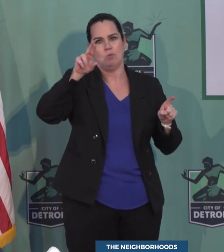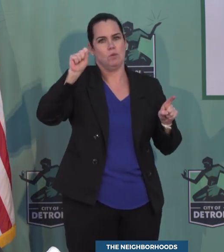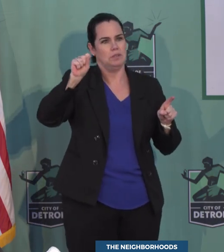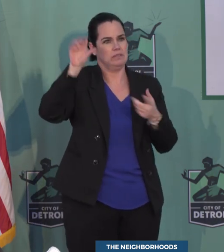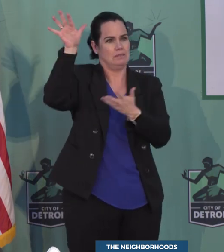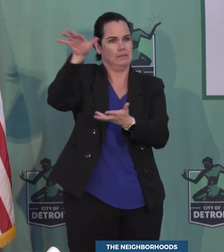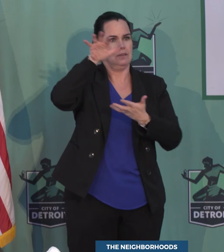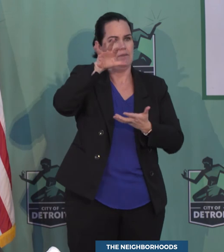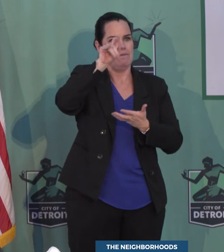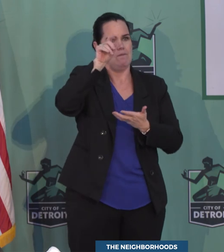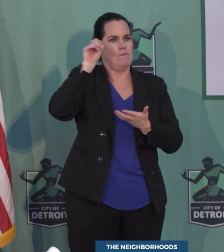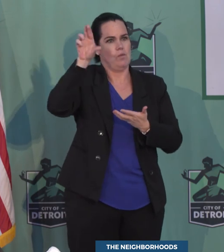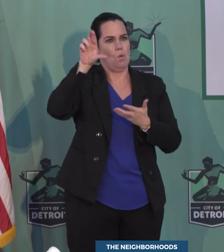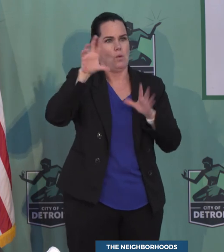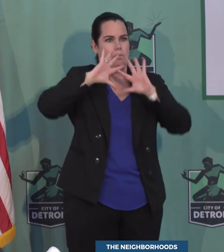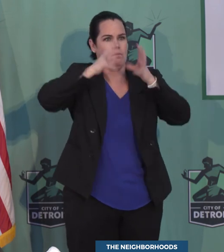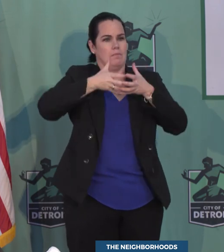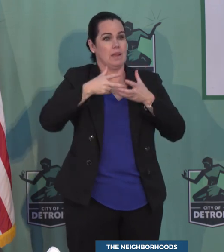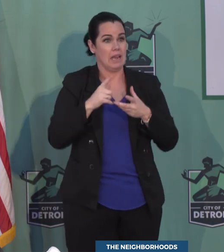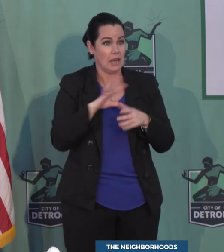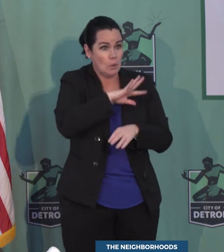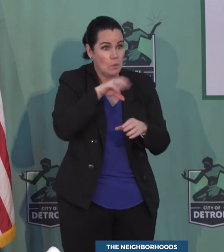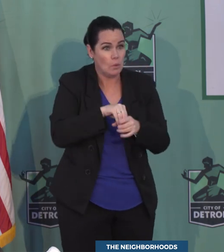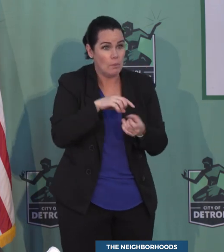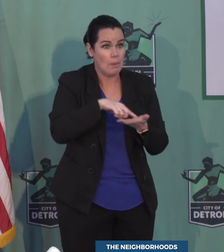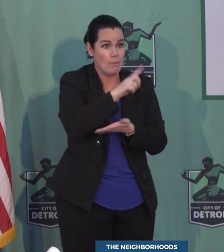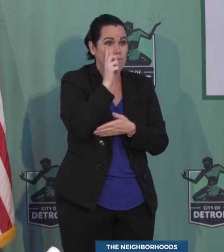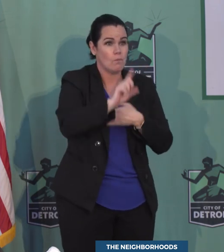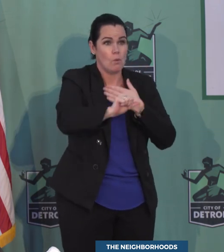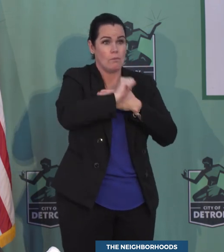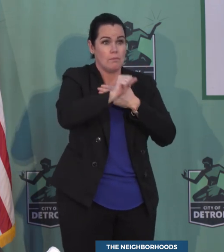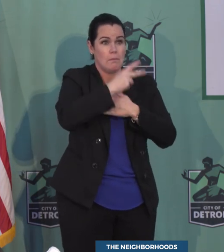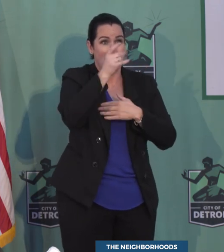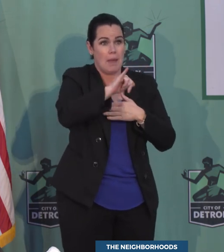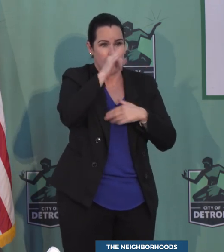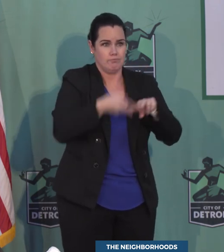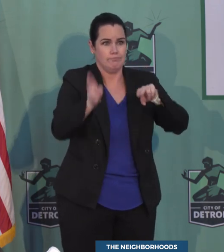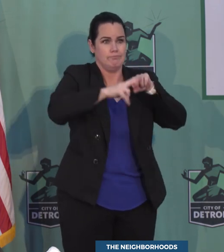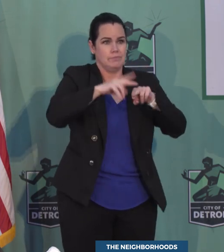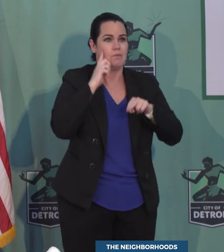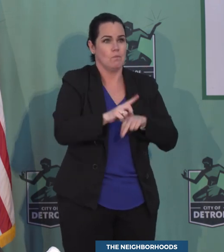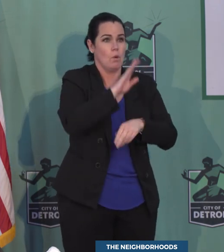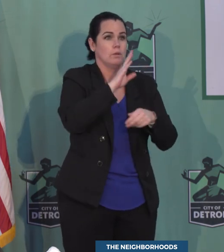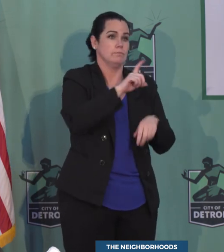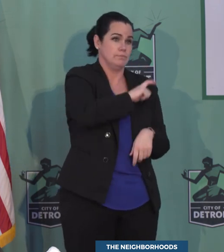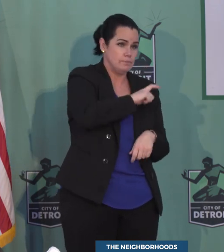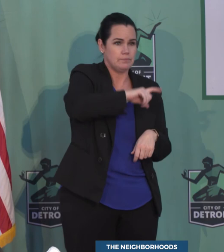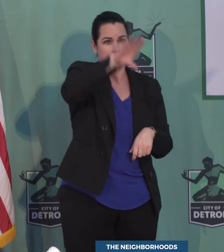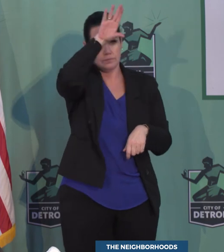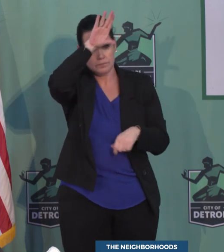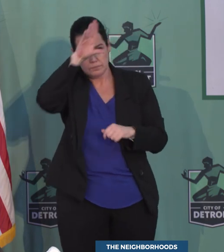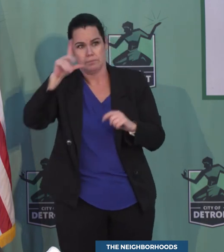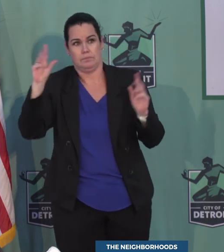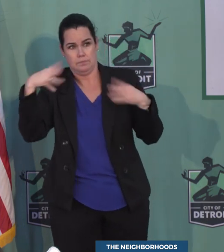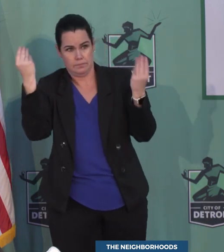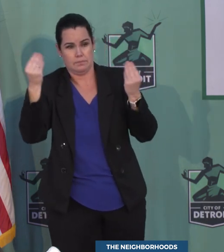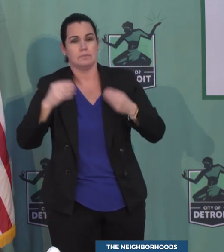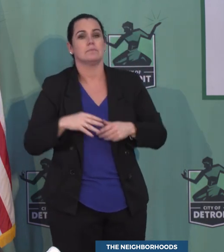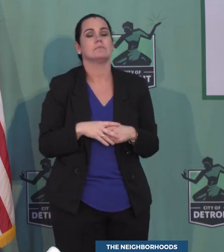including payments, hazard pay for first responders. If the feds look like they're moving on it quickly,